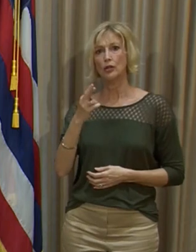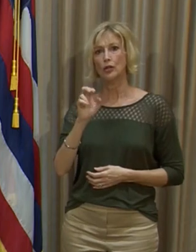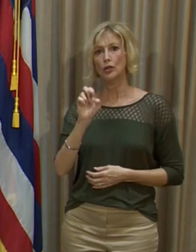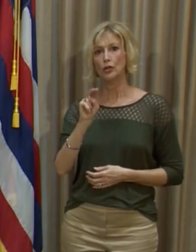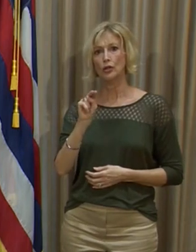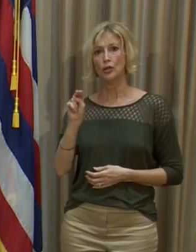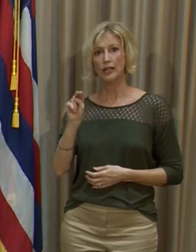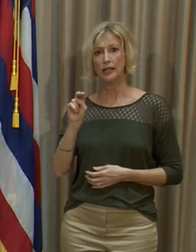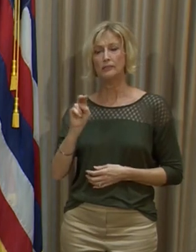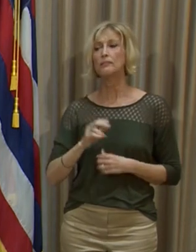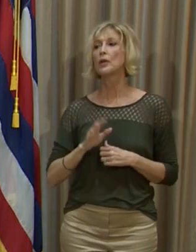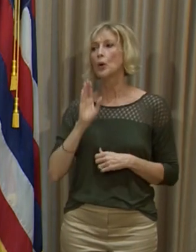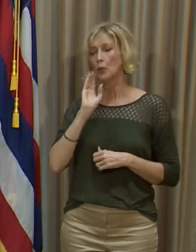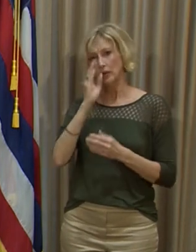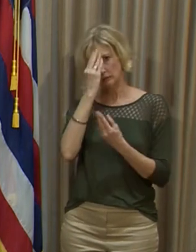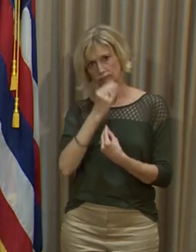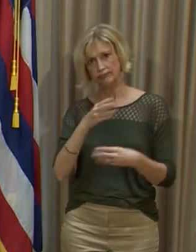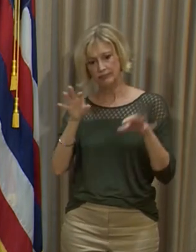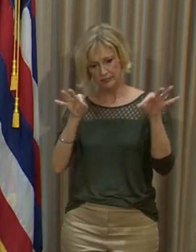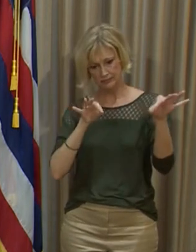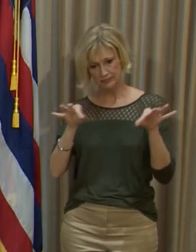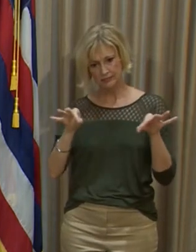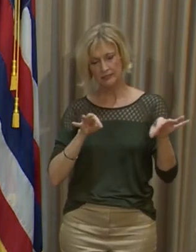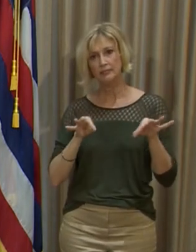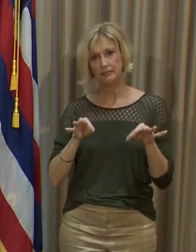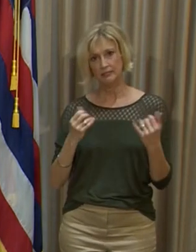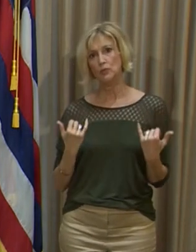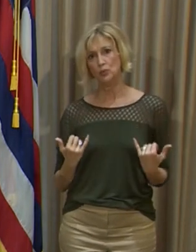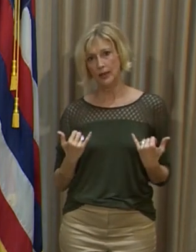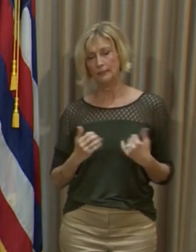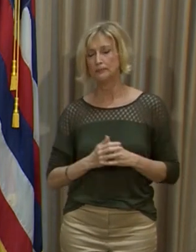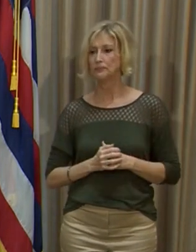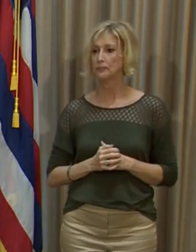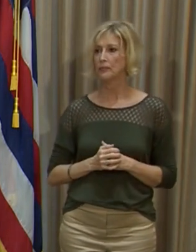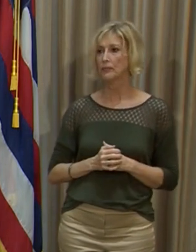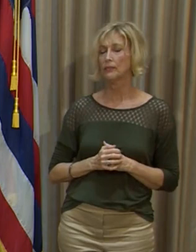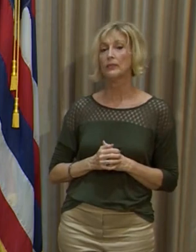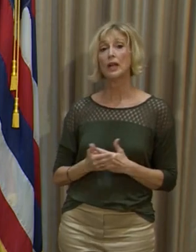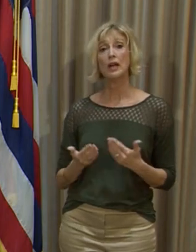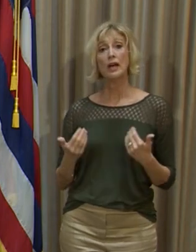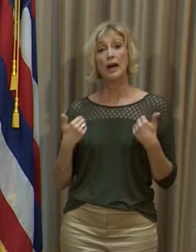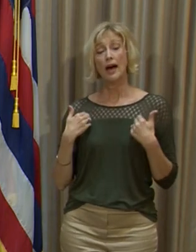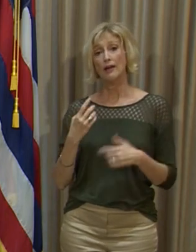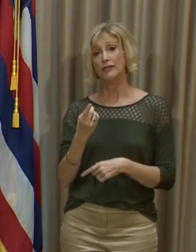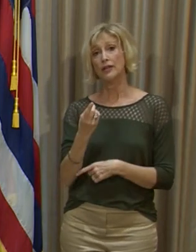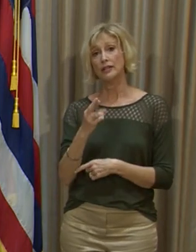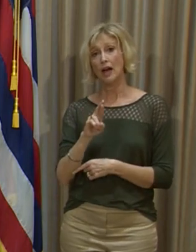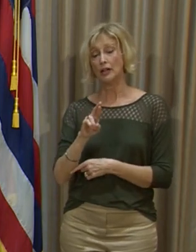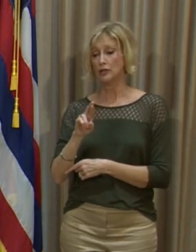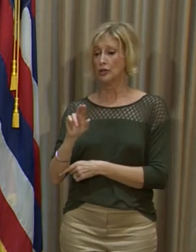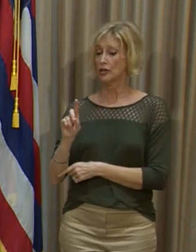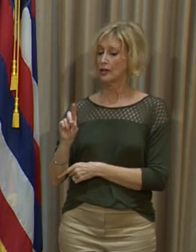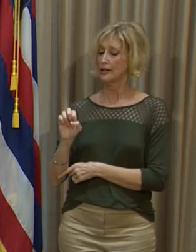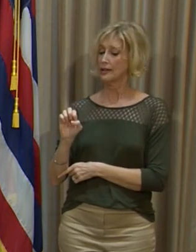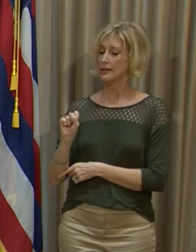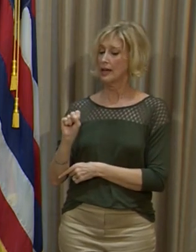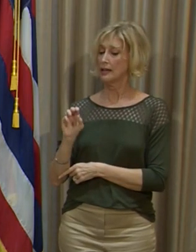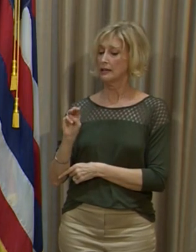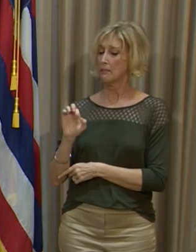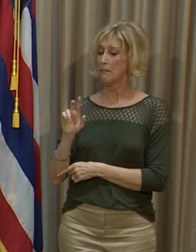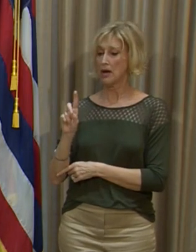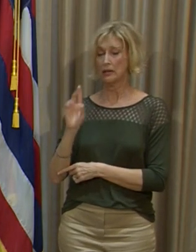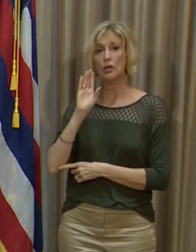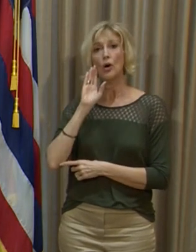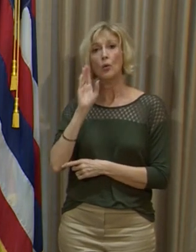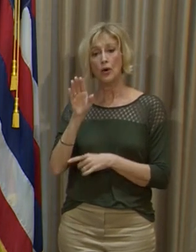giving an update on this during this press conference and we do have Dr. Edward Desmond who would